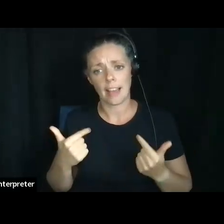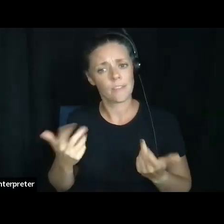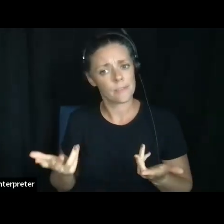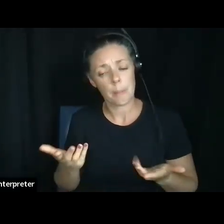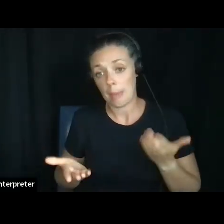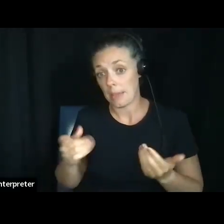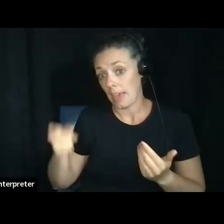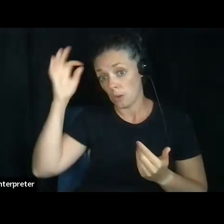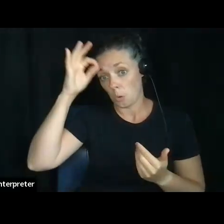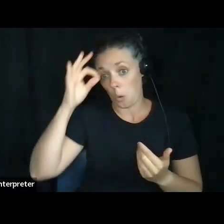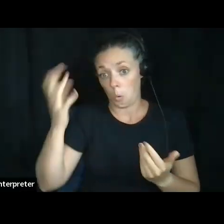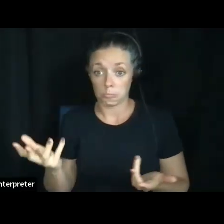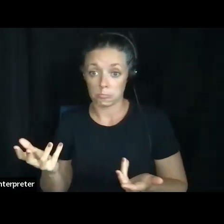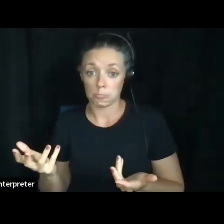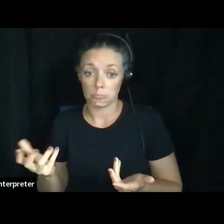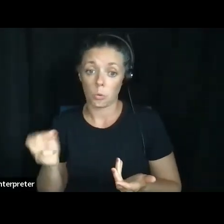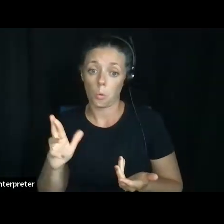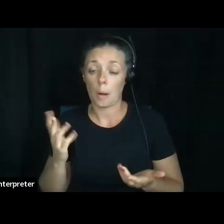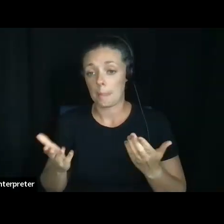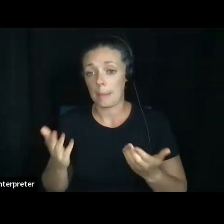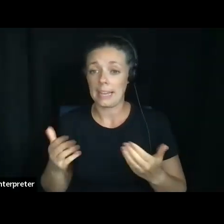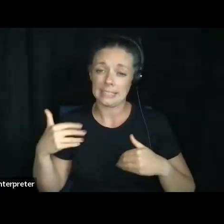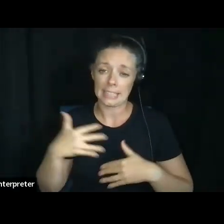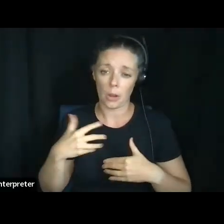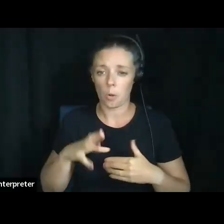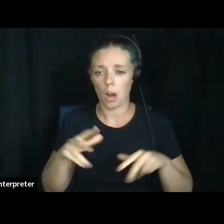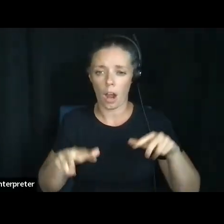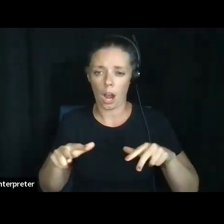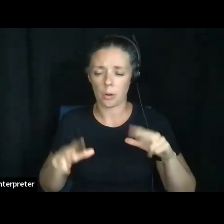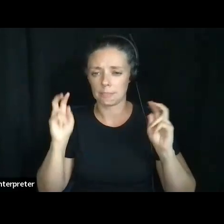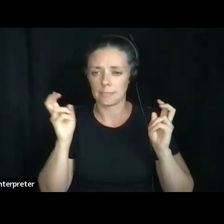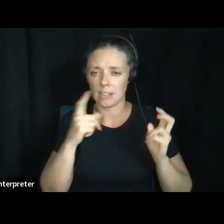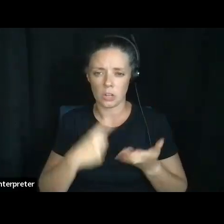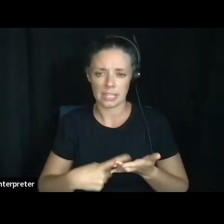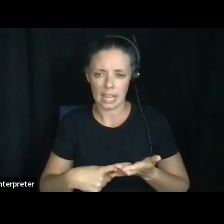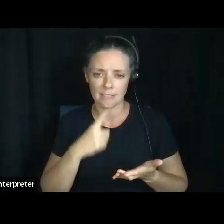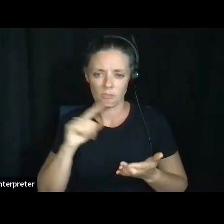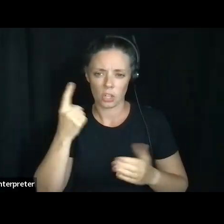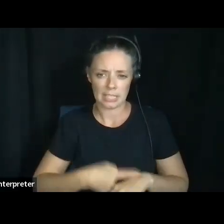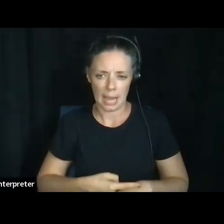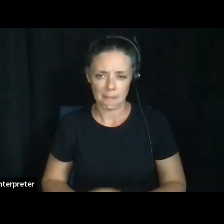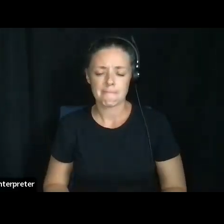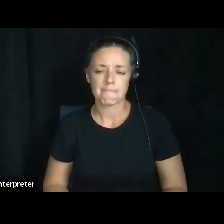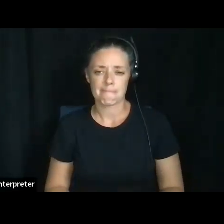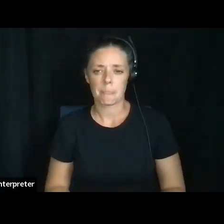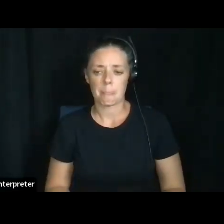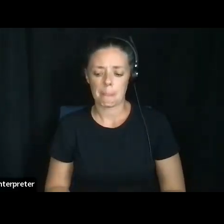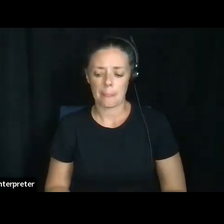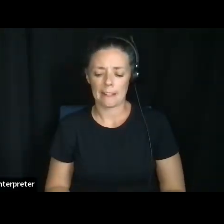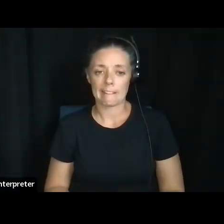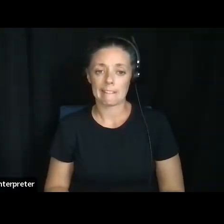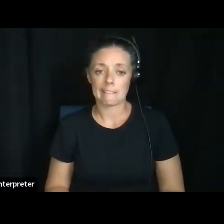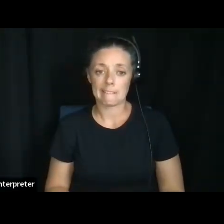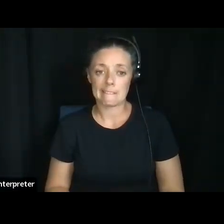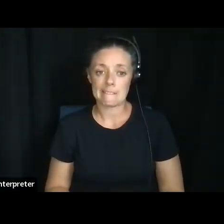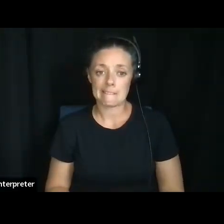this, or it might be kind of a scary or awkward topic to talk about for the first time. Yeah. Well, right